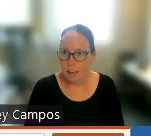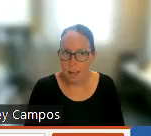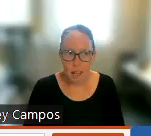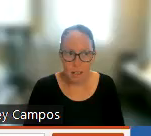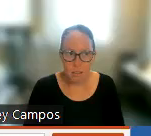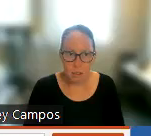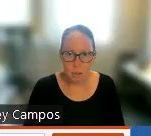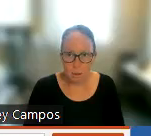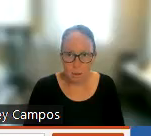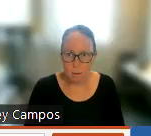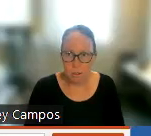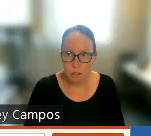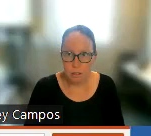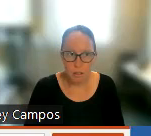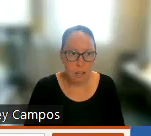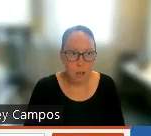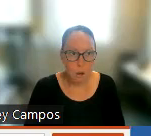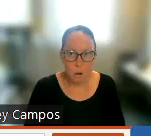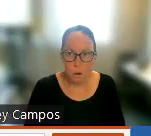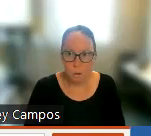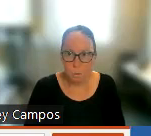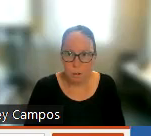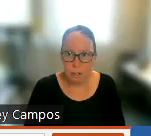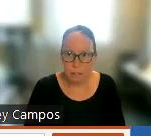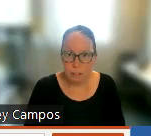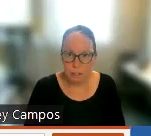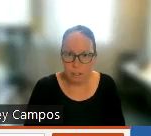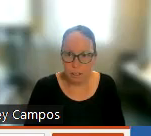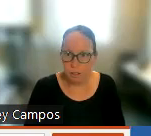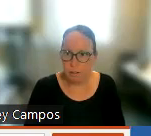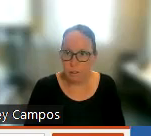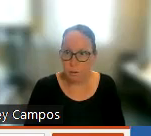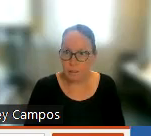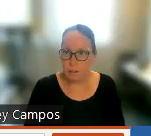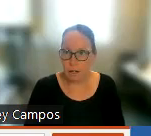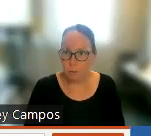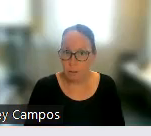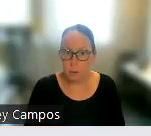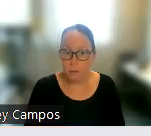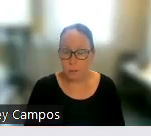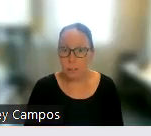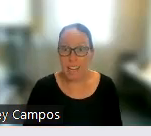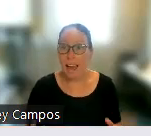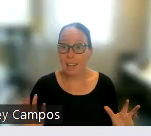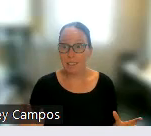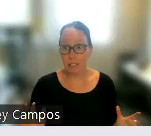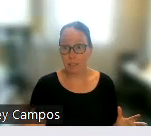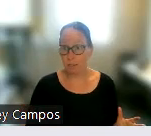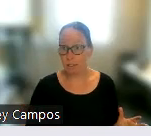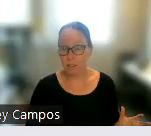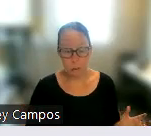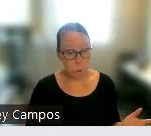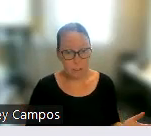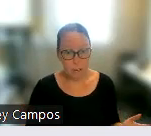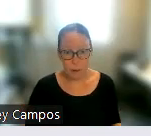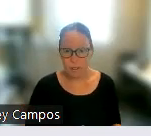and show you what resources are out there. So there's tons and tons